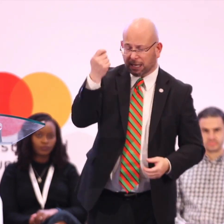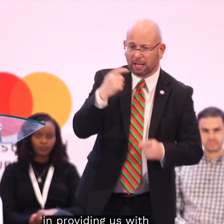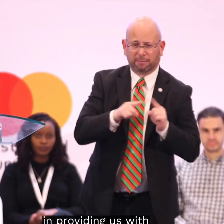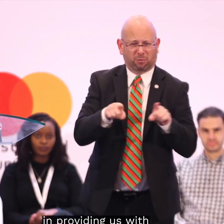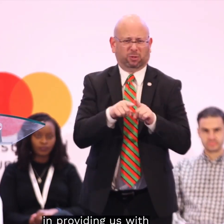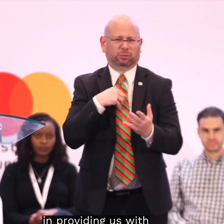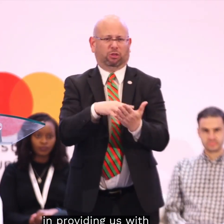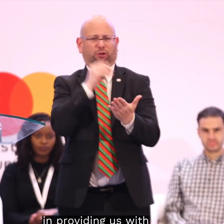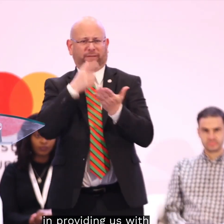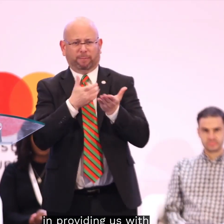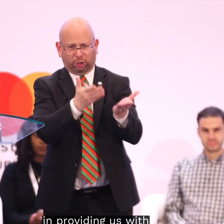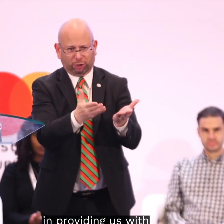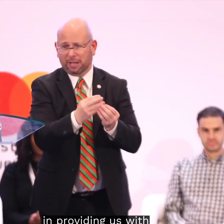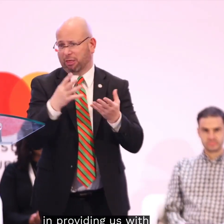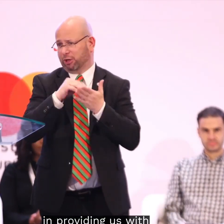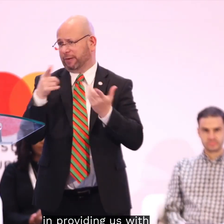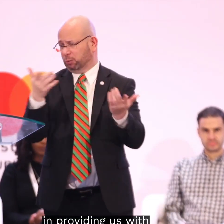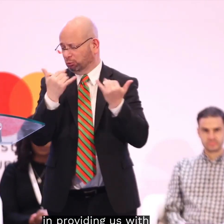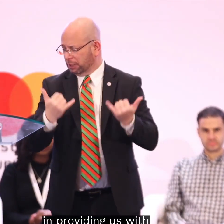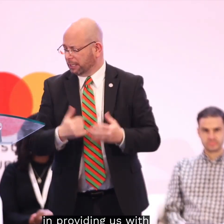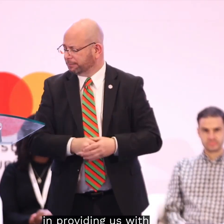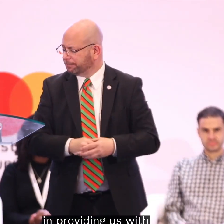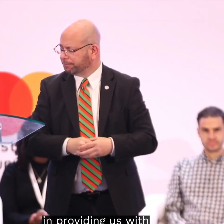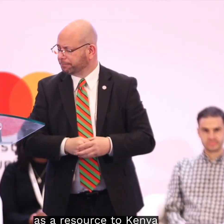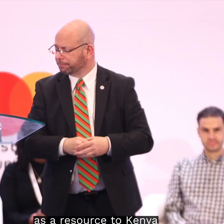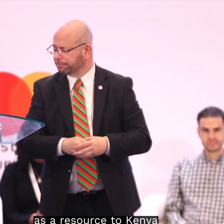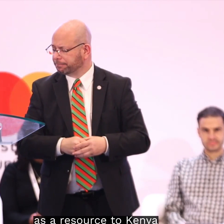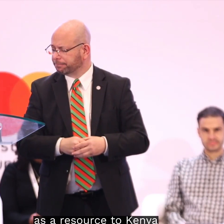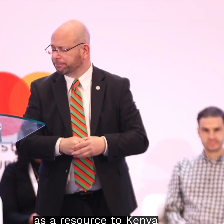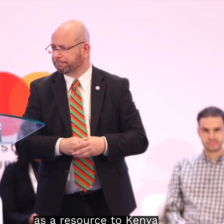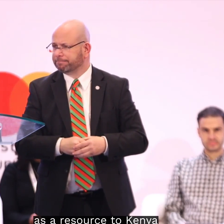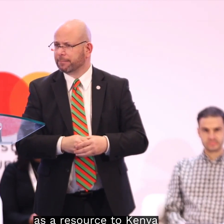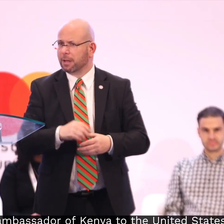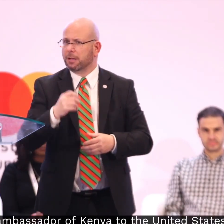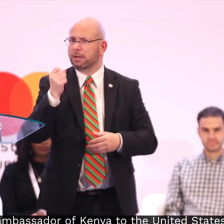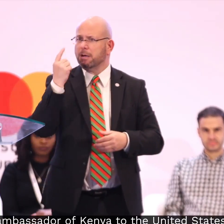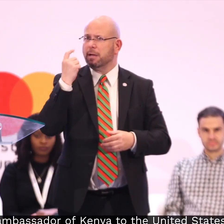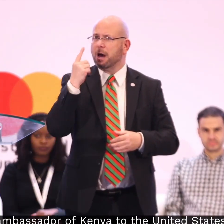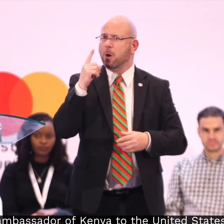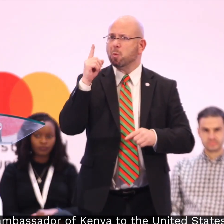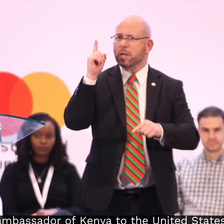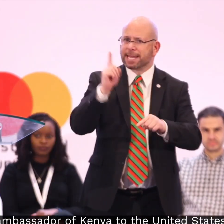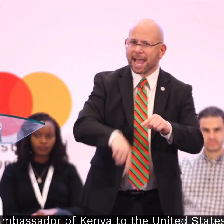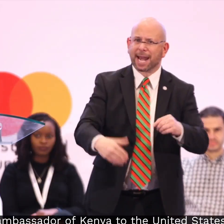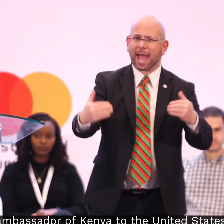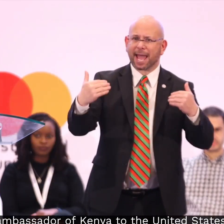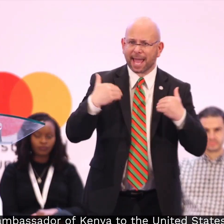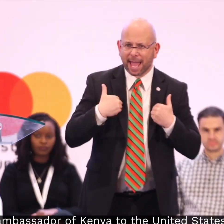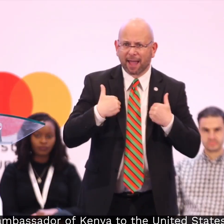And she was wonderful in providing us as a resource to Kenya, as an ambassador of Kenya to the United States.